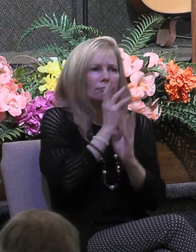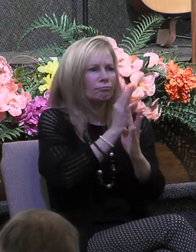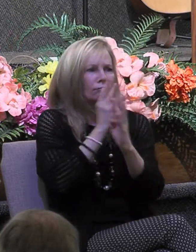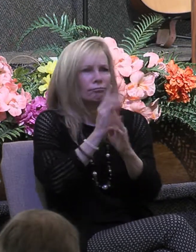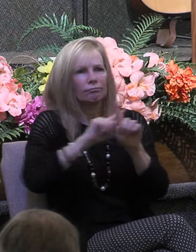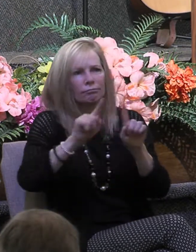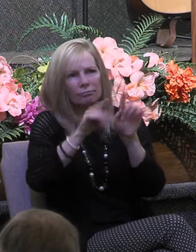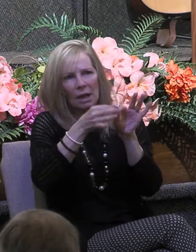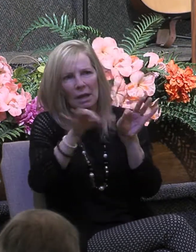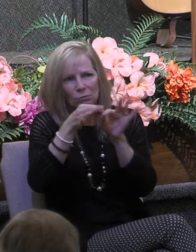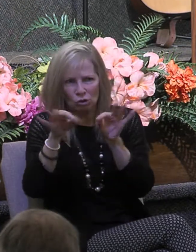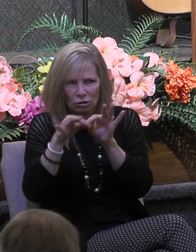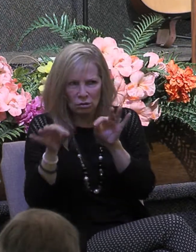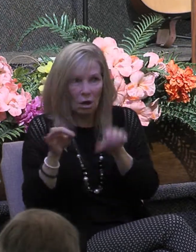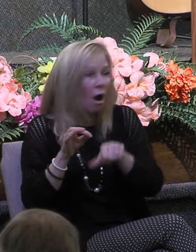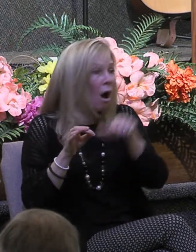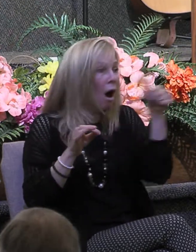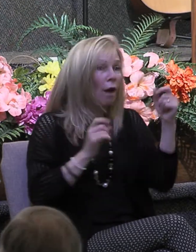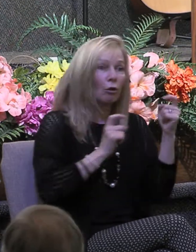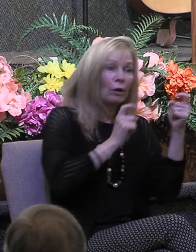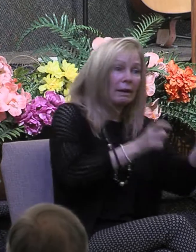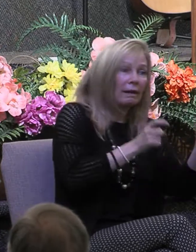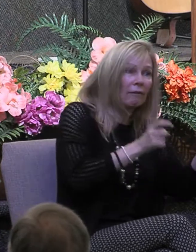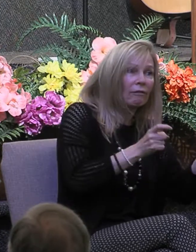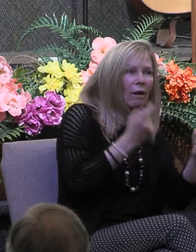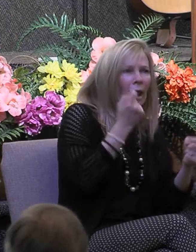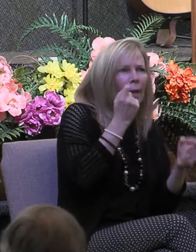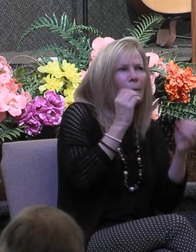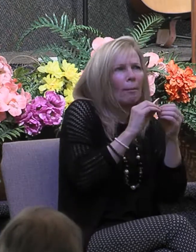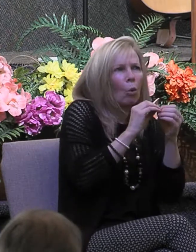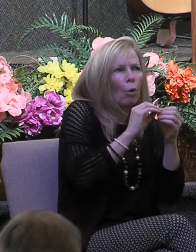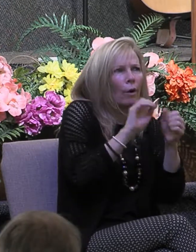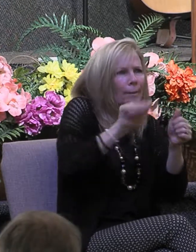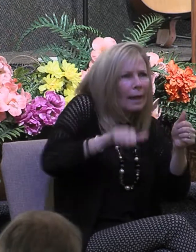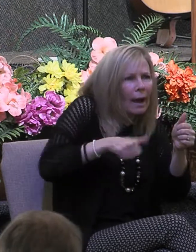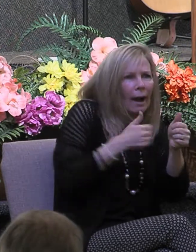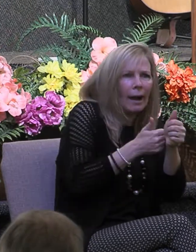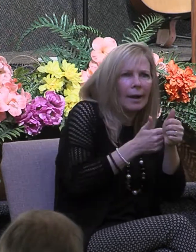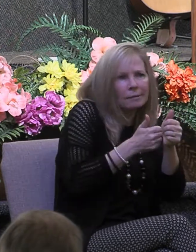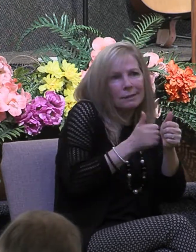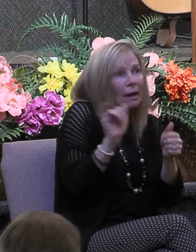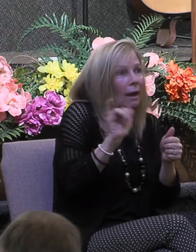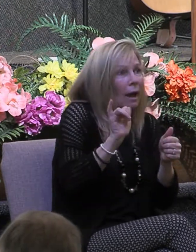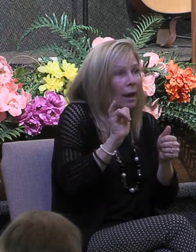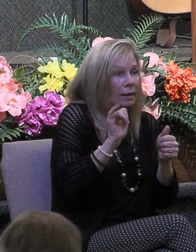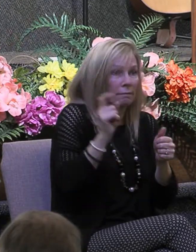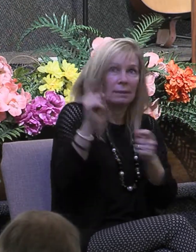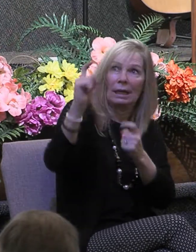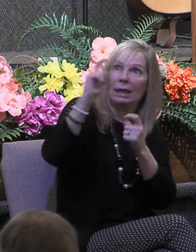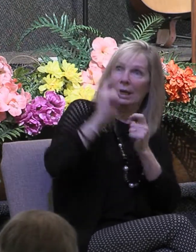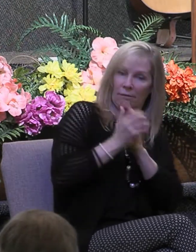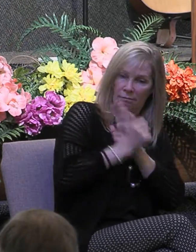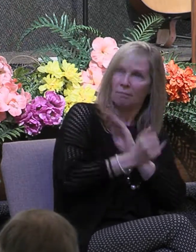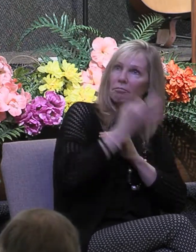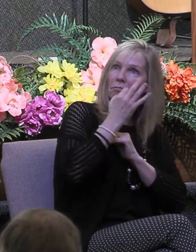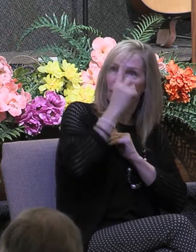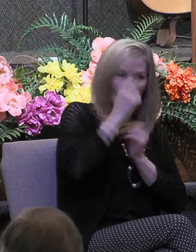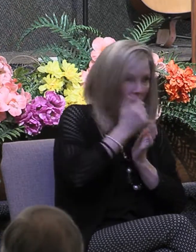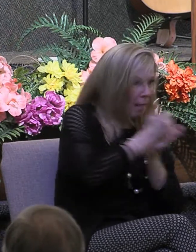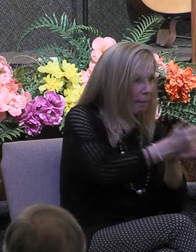public nature and they're more behind the scenes oriented like the gift of helps, which is a general gift for just being helpful to